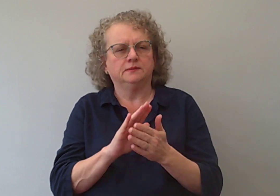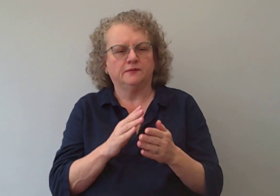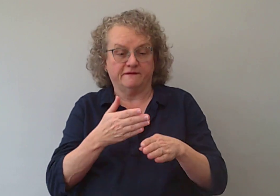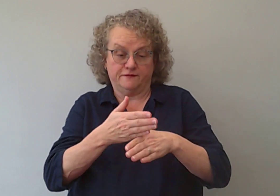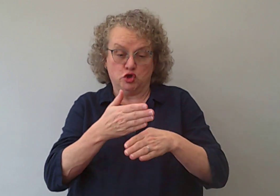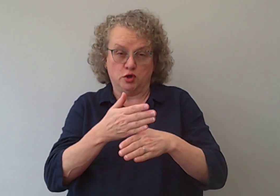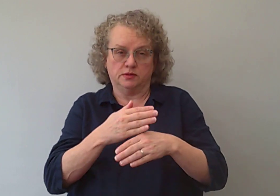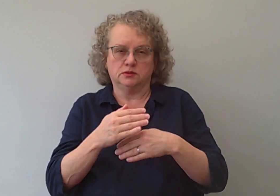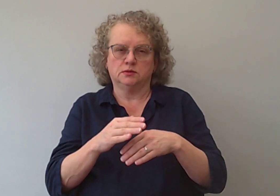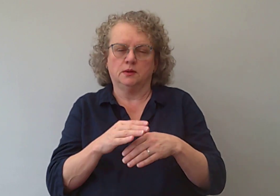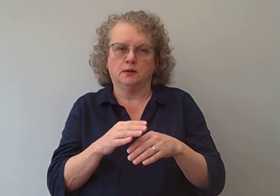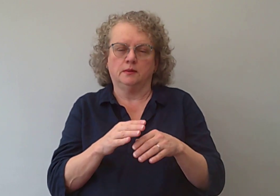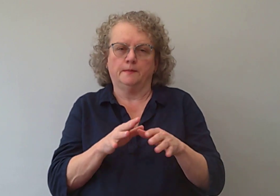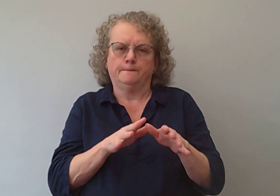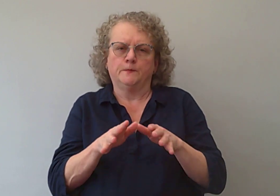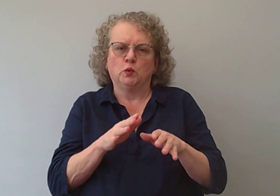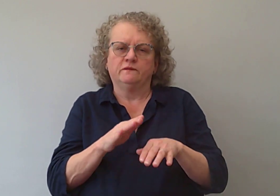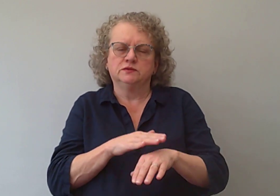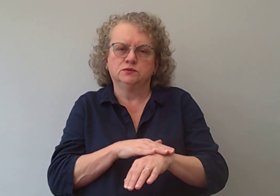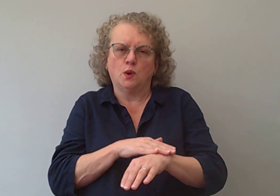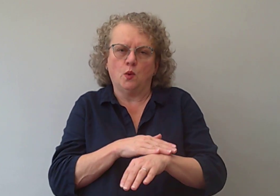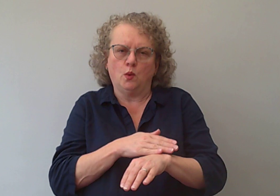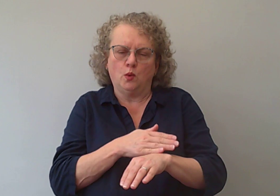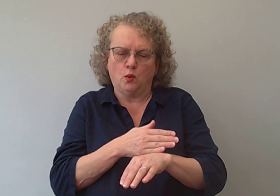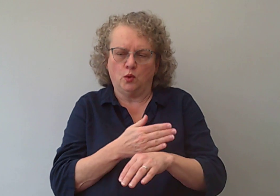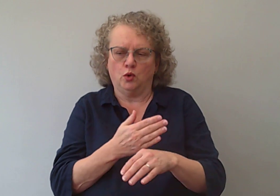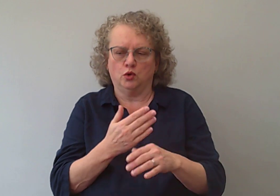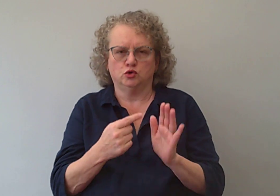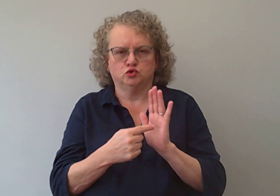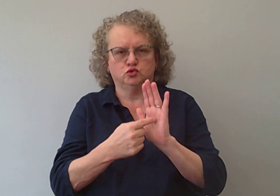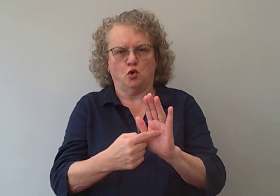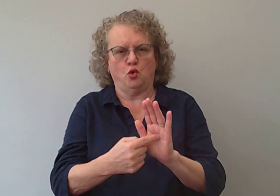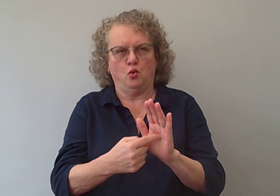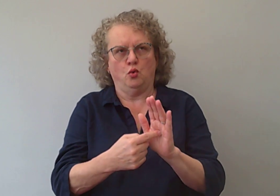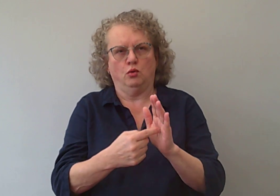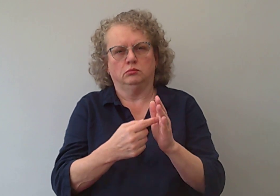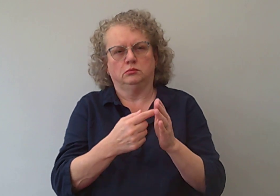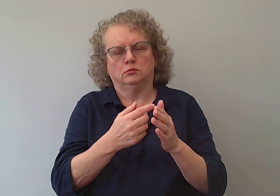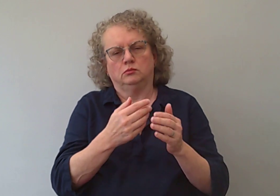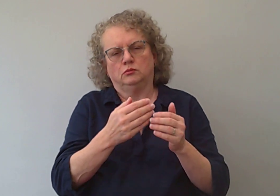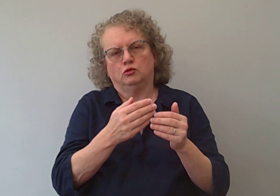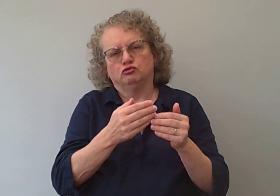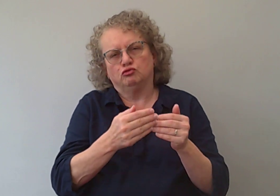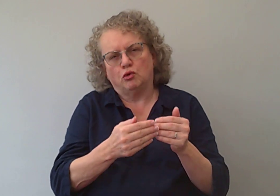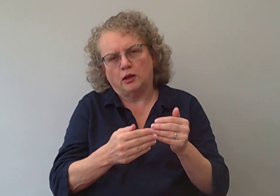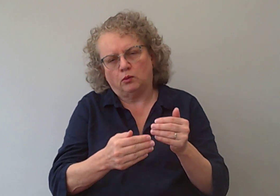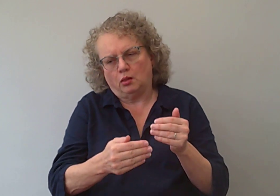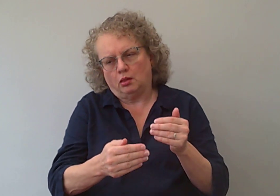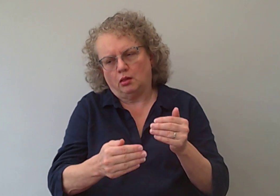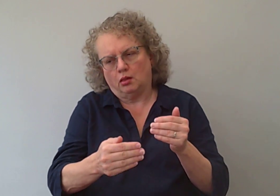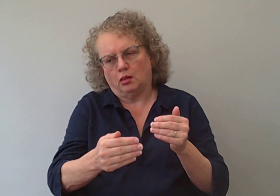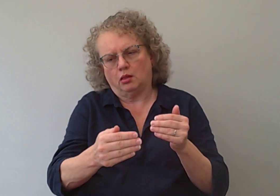So this means that the verb, the movement is much slower to show a gradual.